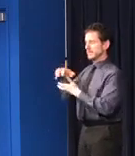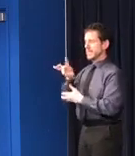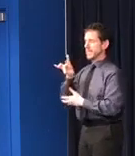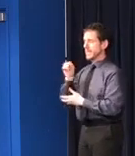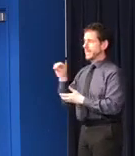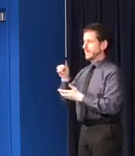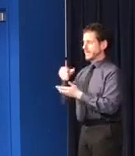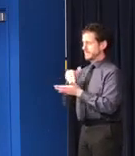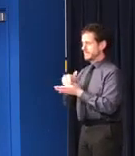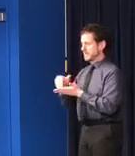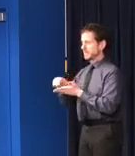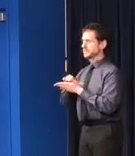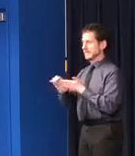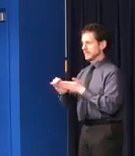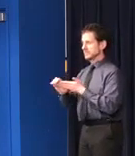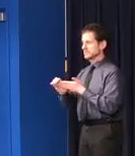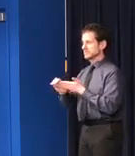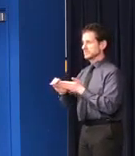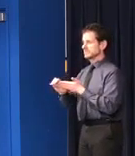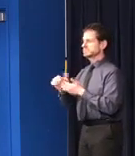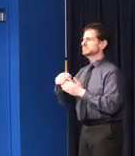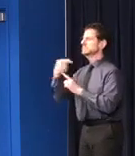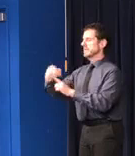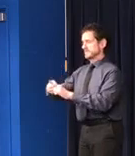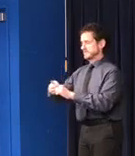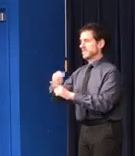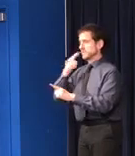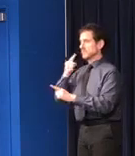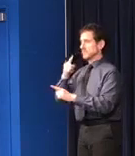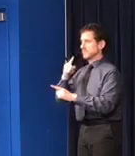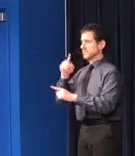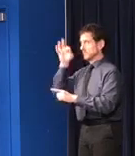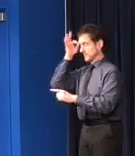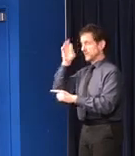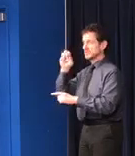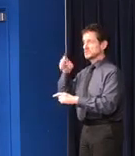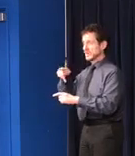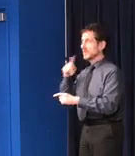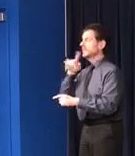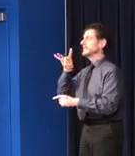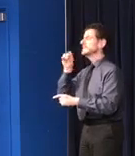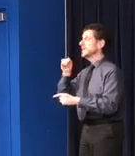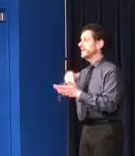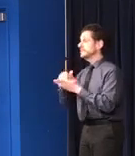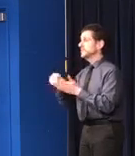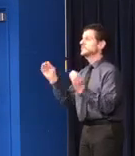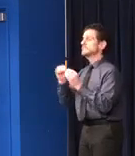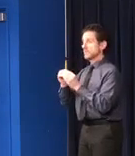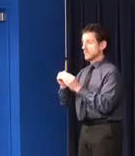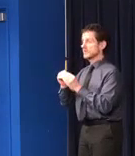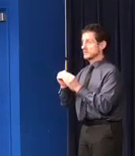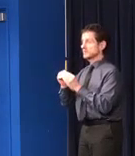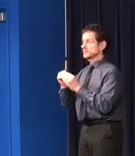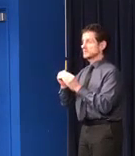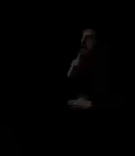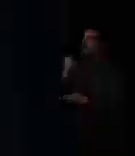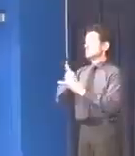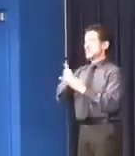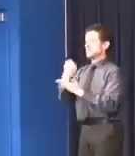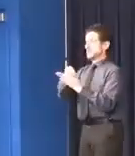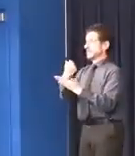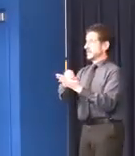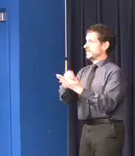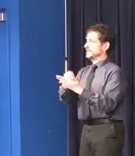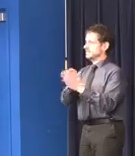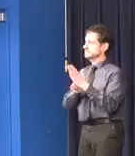April through the SNAP program. That's another $80 million of food on the table for our residents' impact